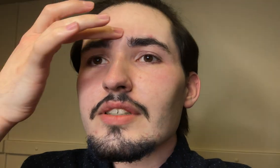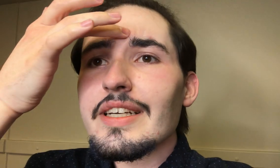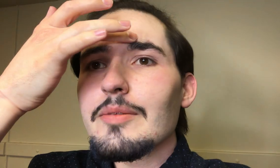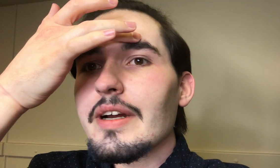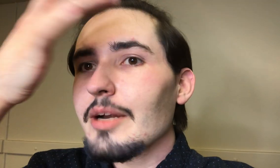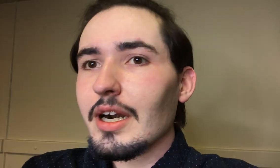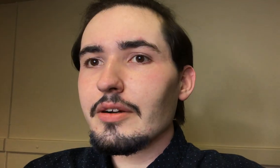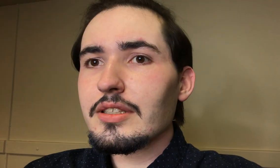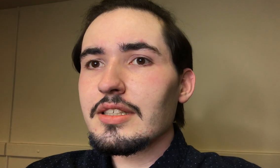see it in my eyebrows.